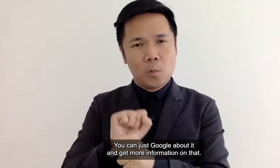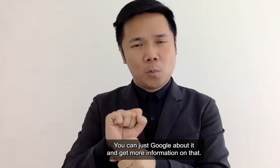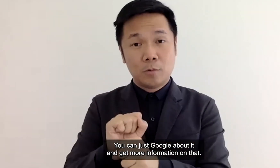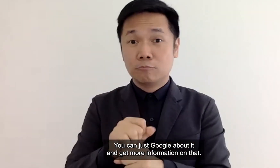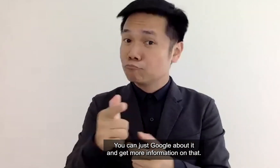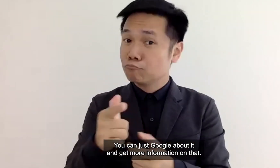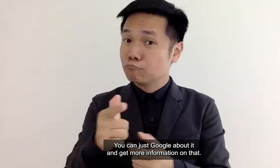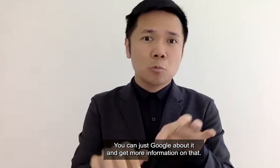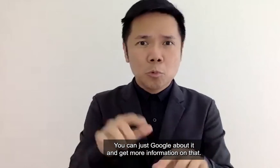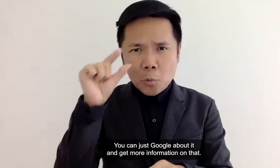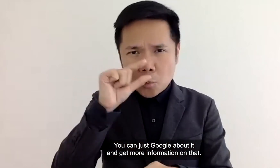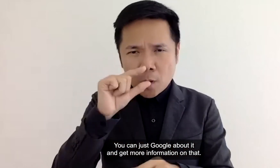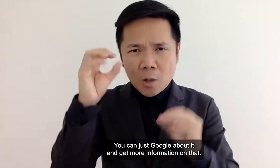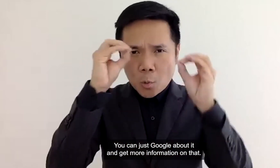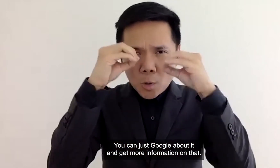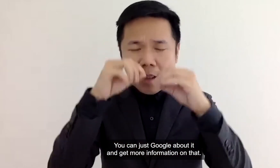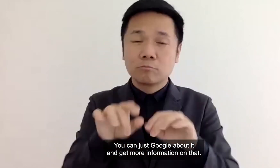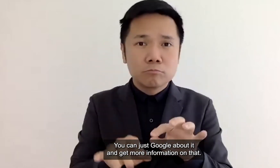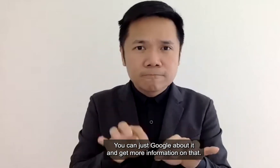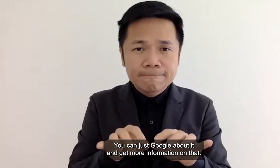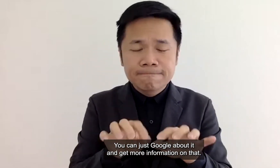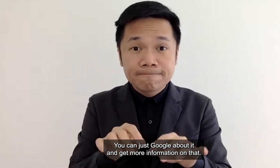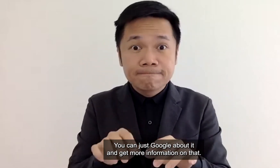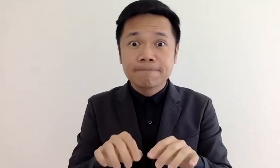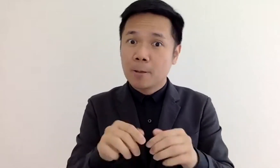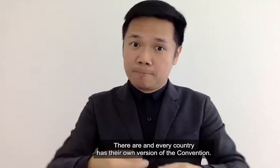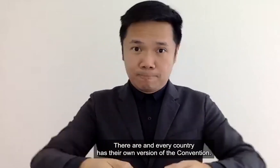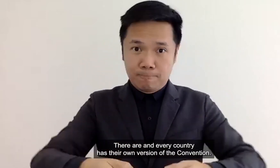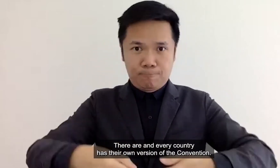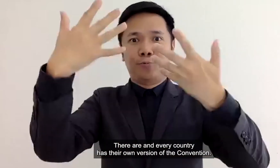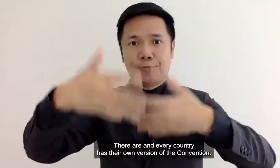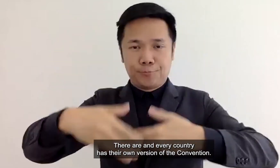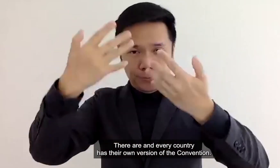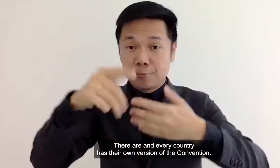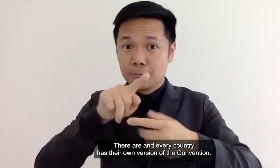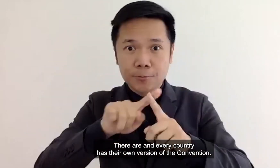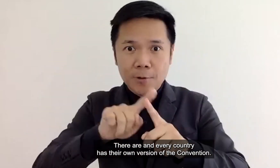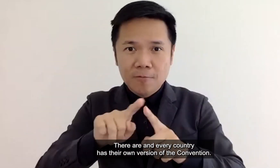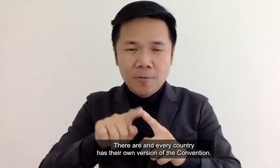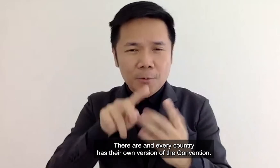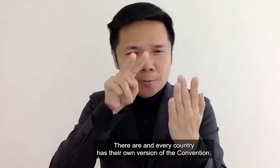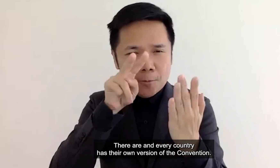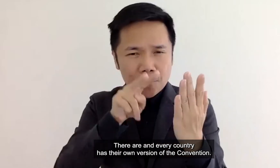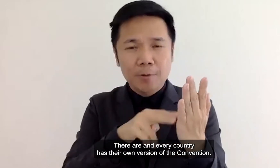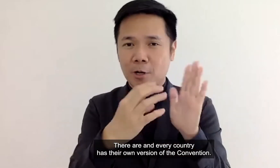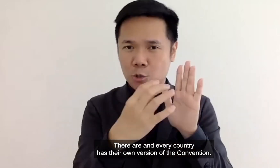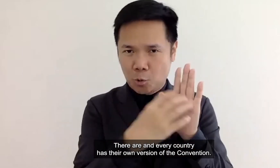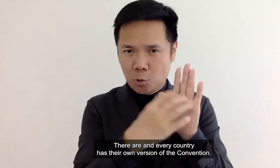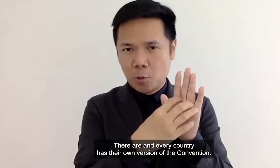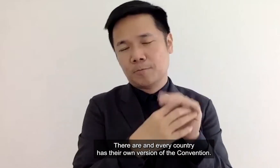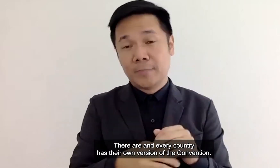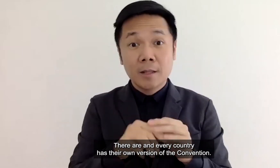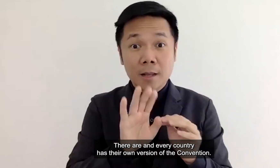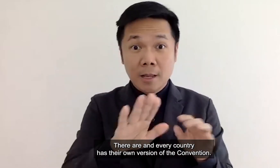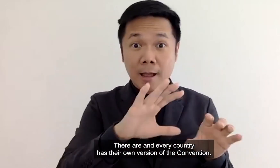google about it and get more information on that there are and every country have their